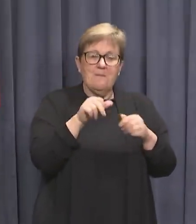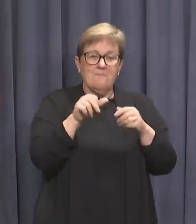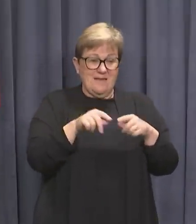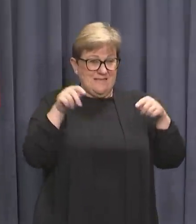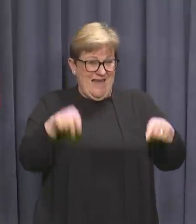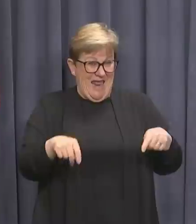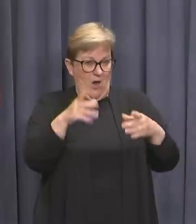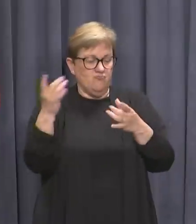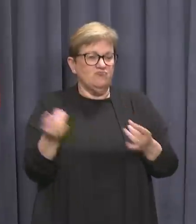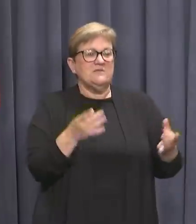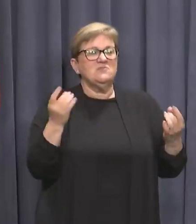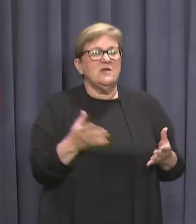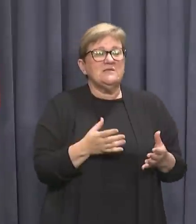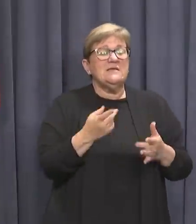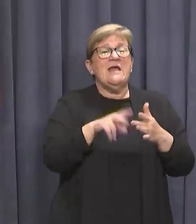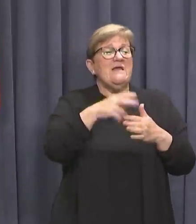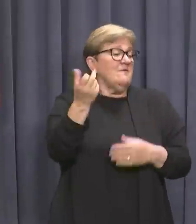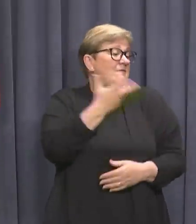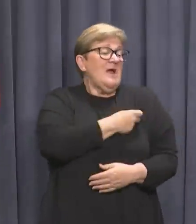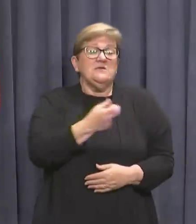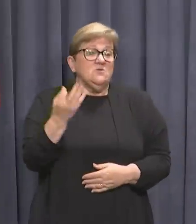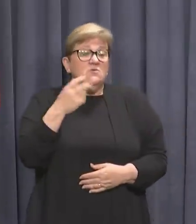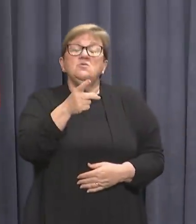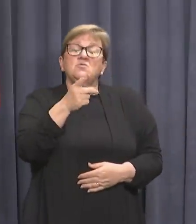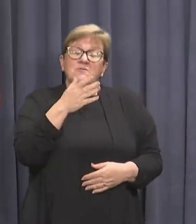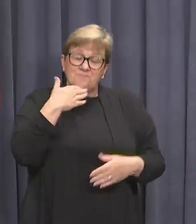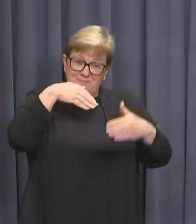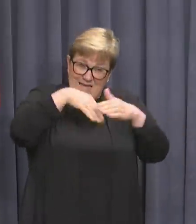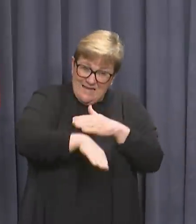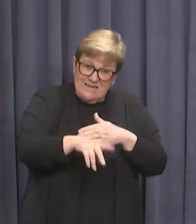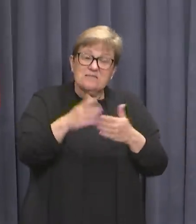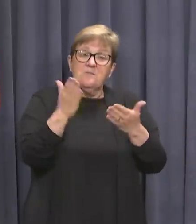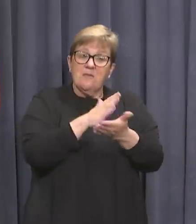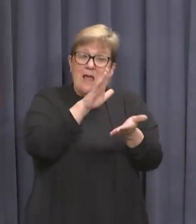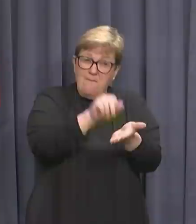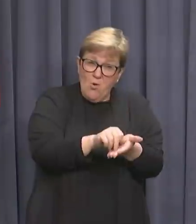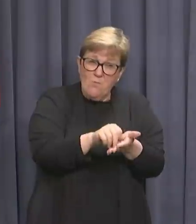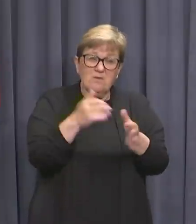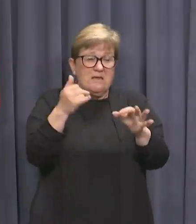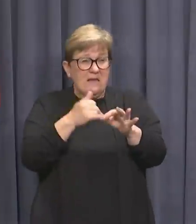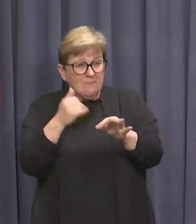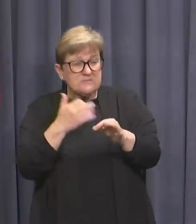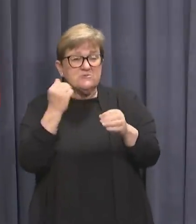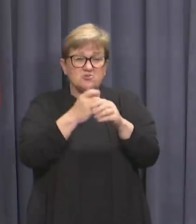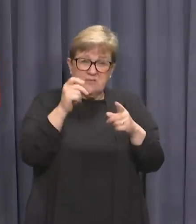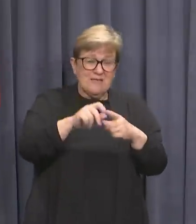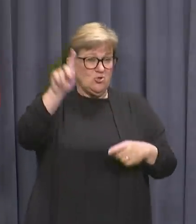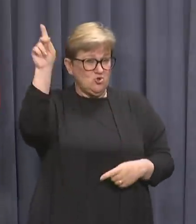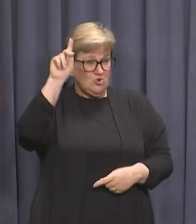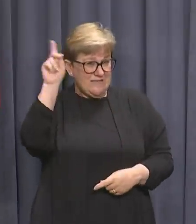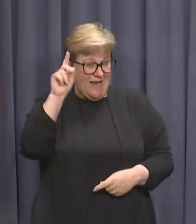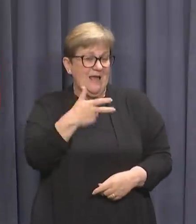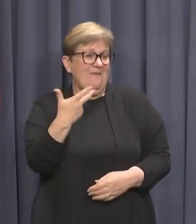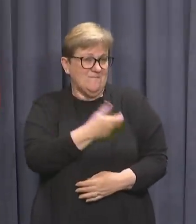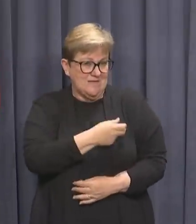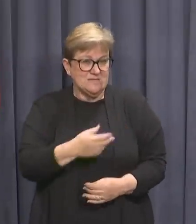started now. And if you're not vaccinated, you should walk into a clinic or make an appointment at a pharmacy or GP today and